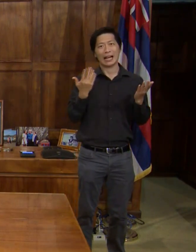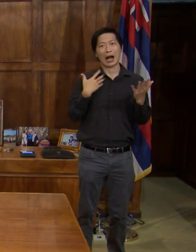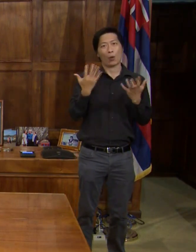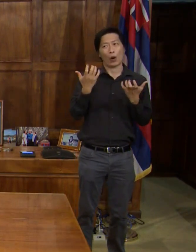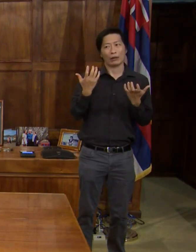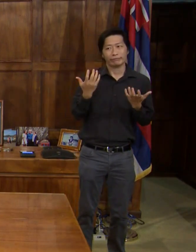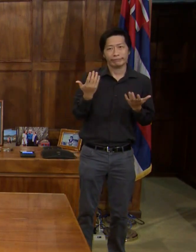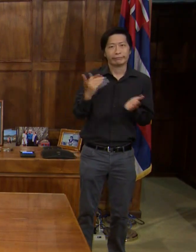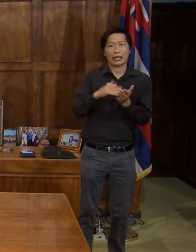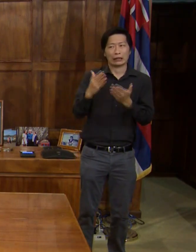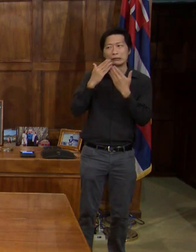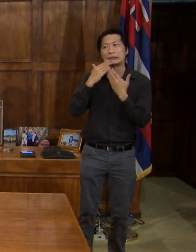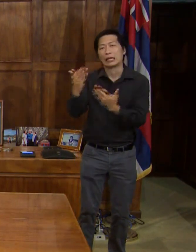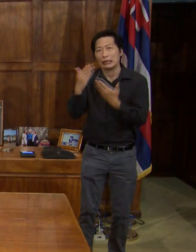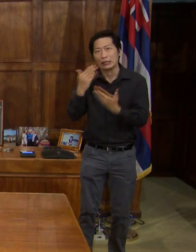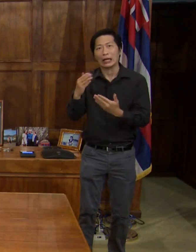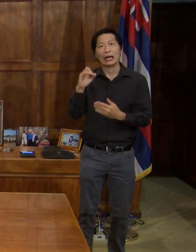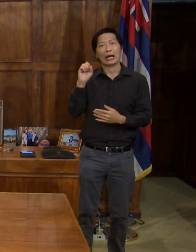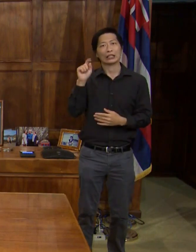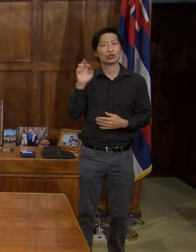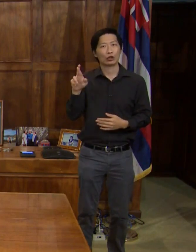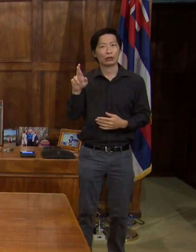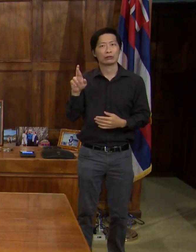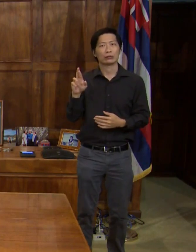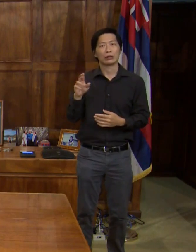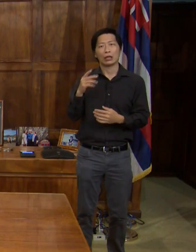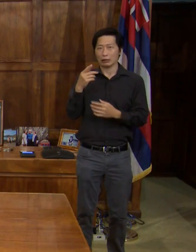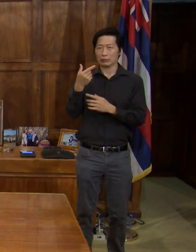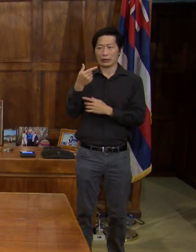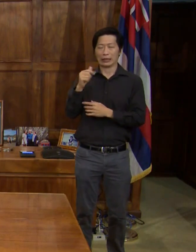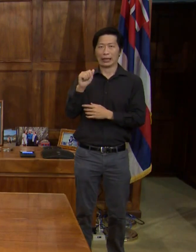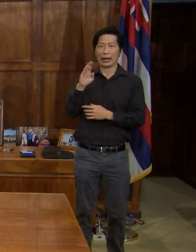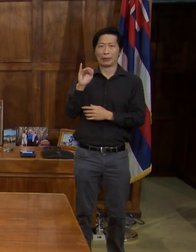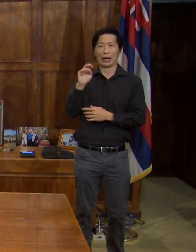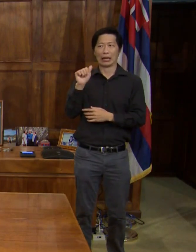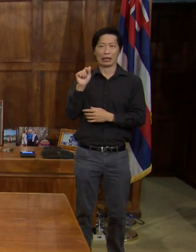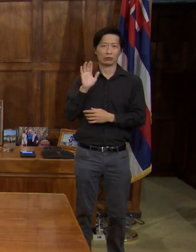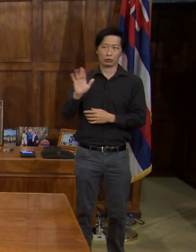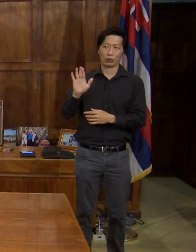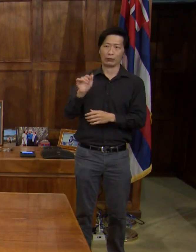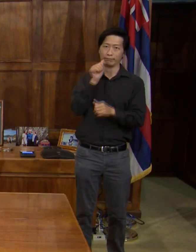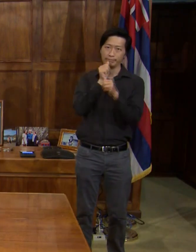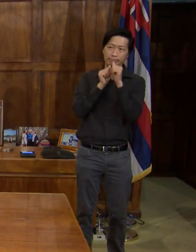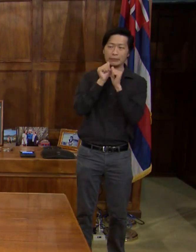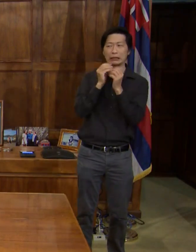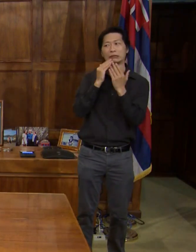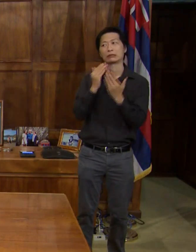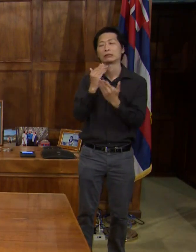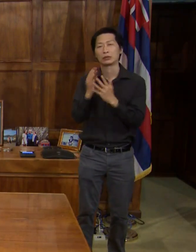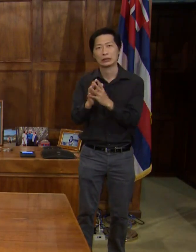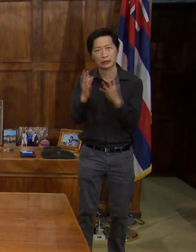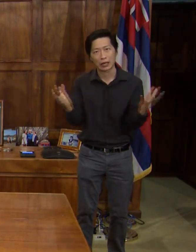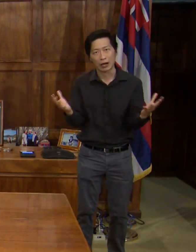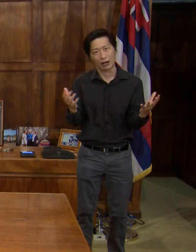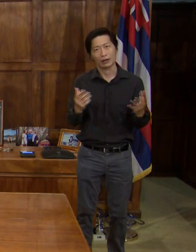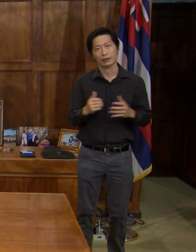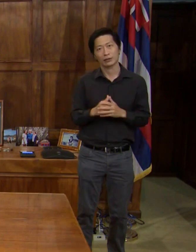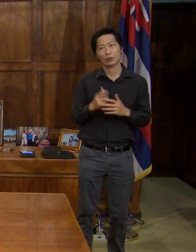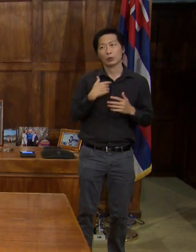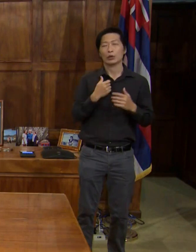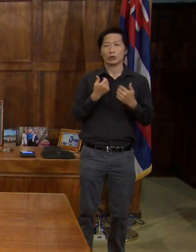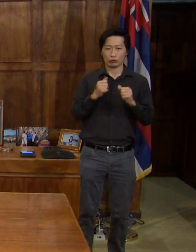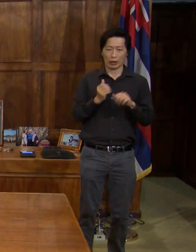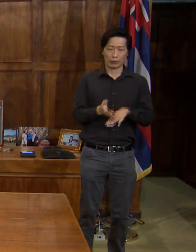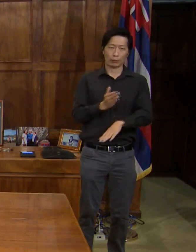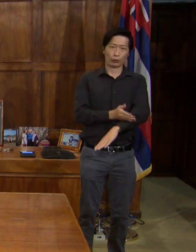you know, thank you very much, Mrs. Gabiana. And we appreciate everyone's patience as we continue to